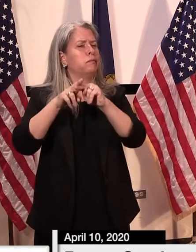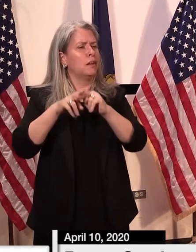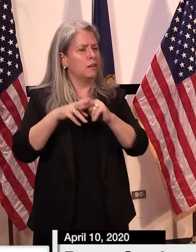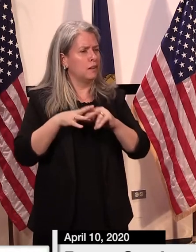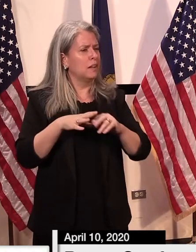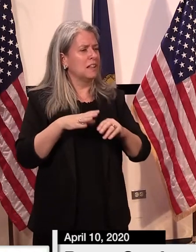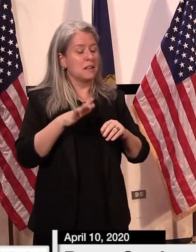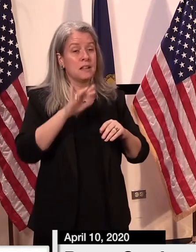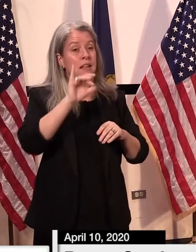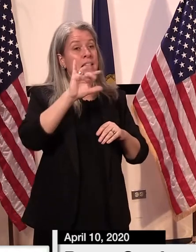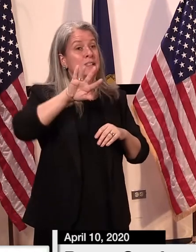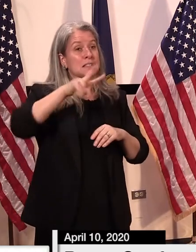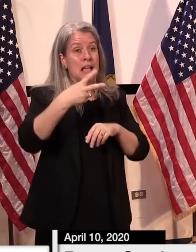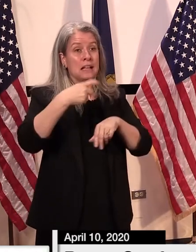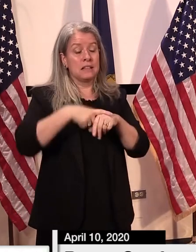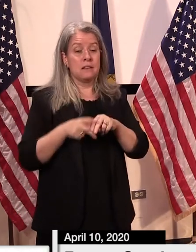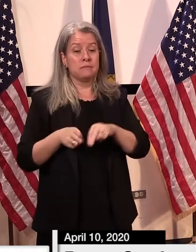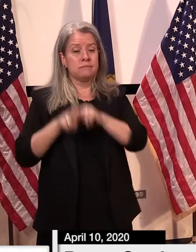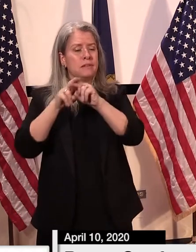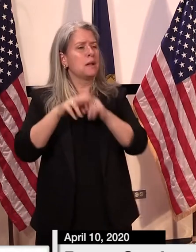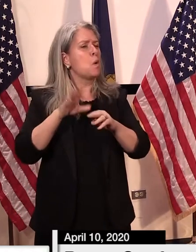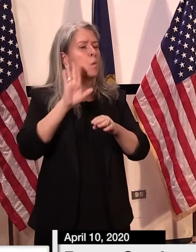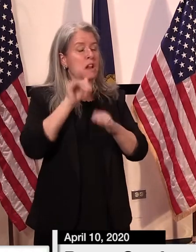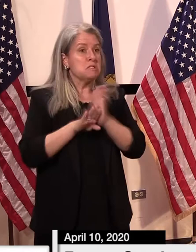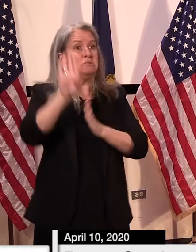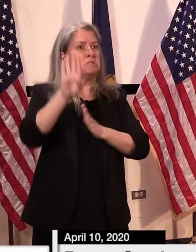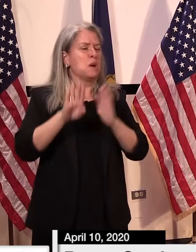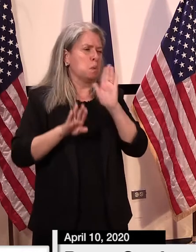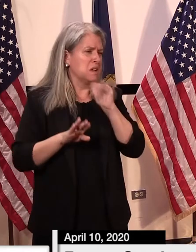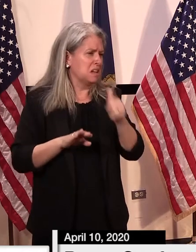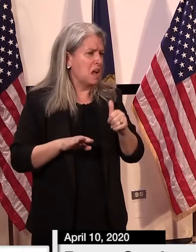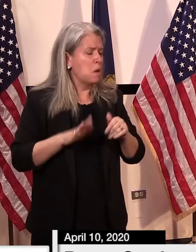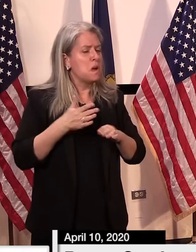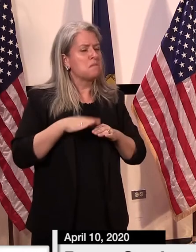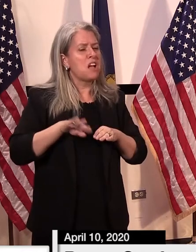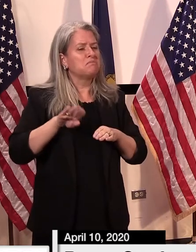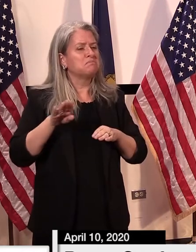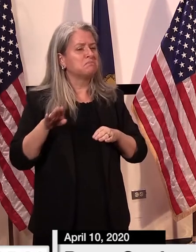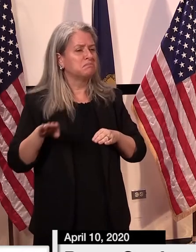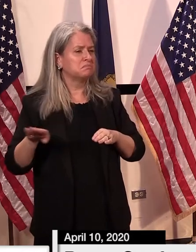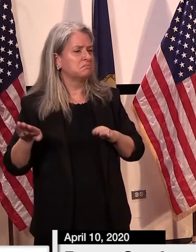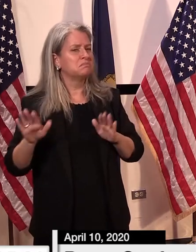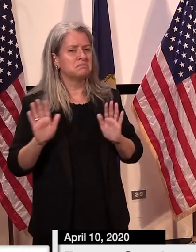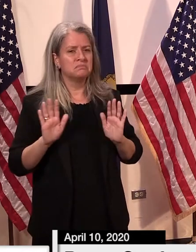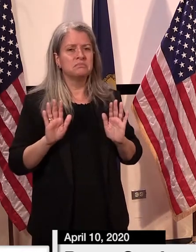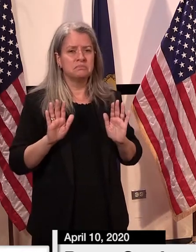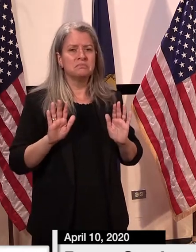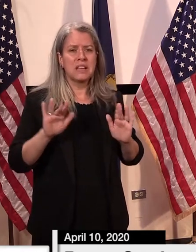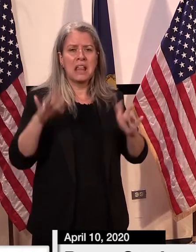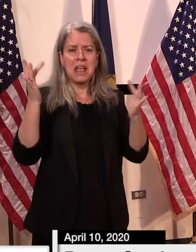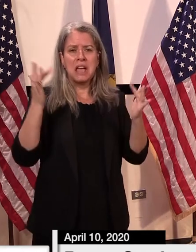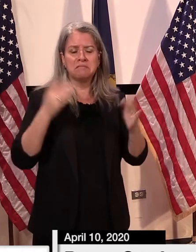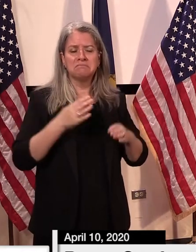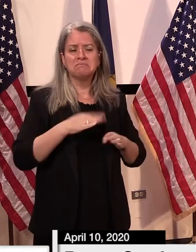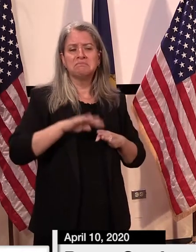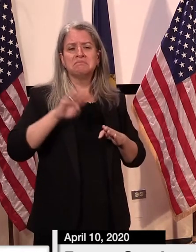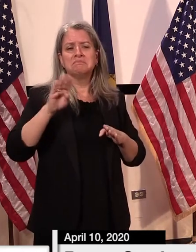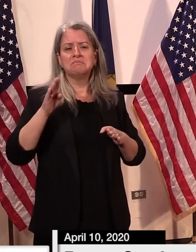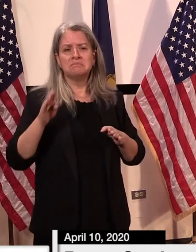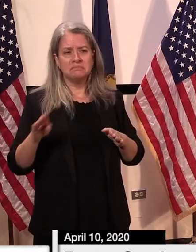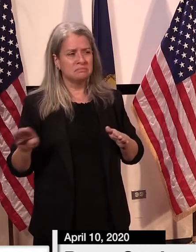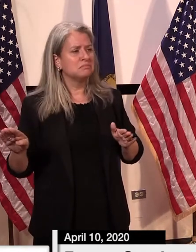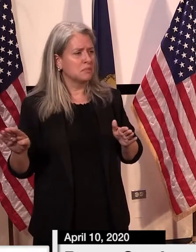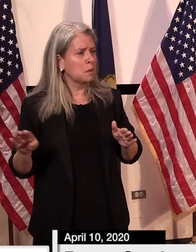milder uh curve than the one that i've envisioned for you um you know there's